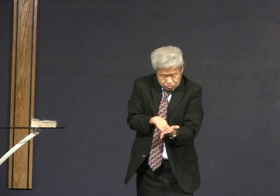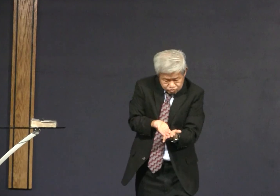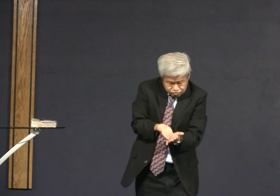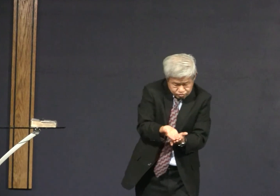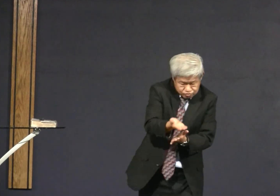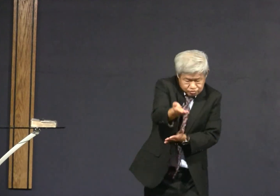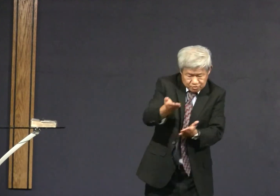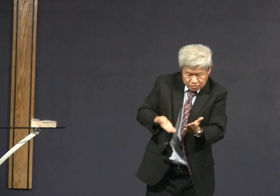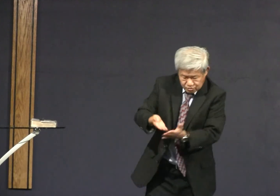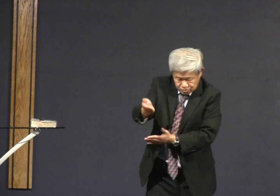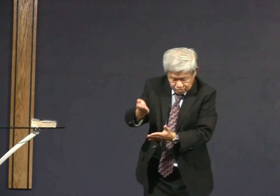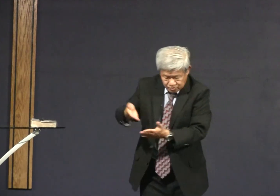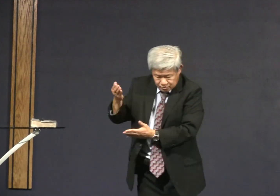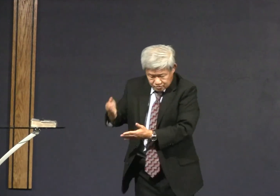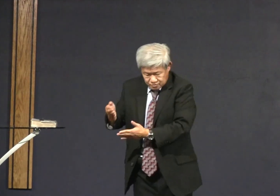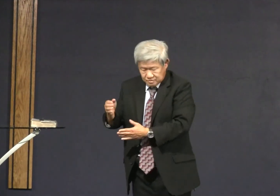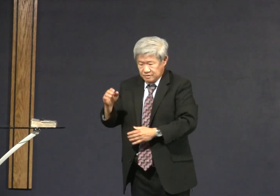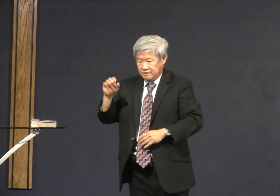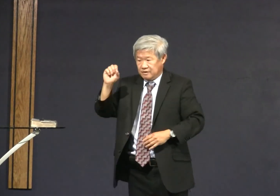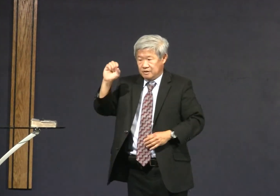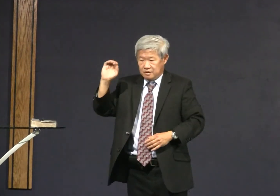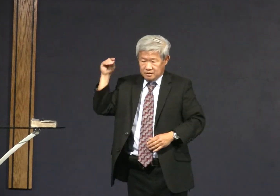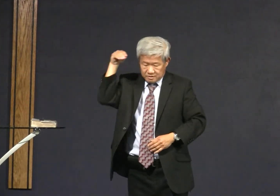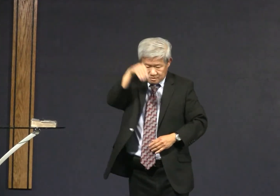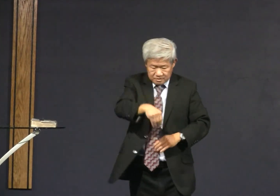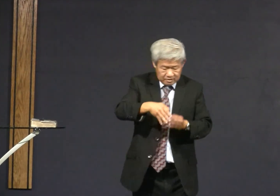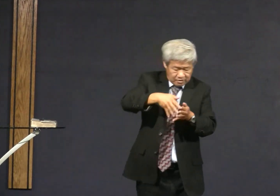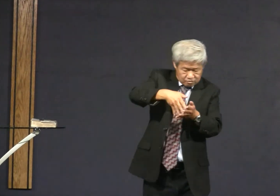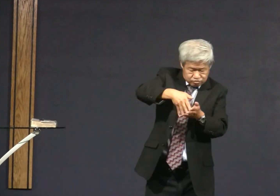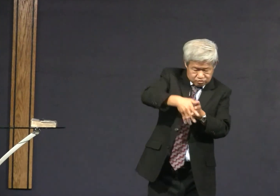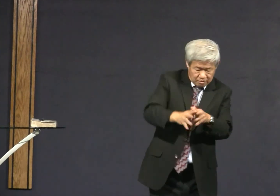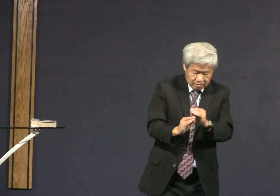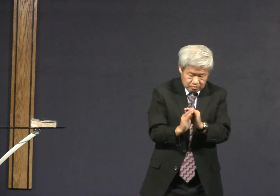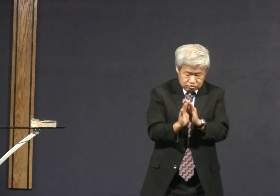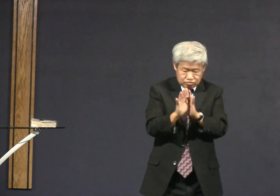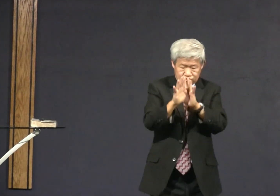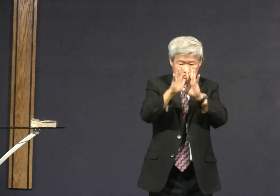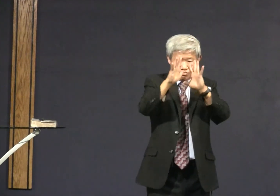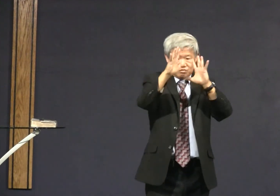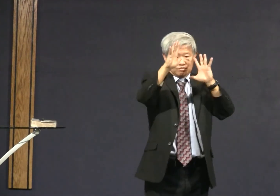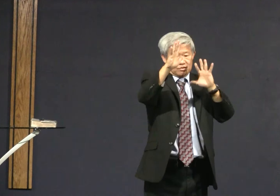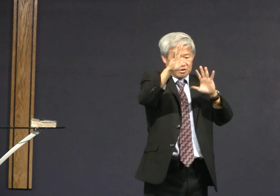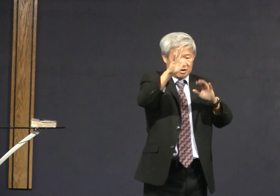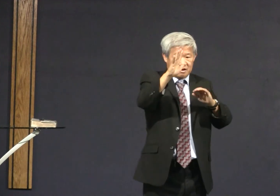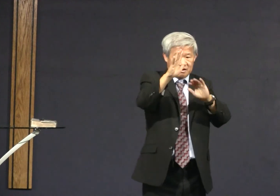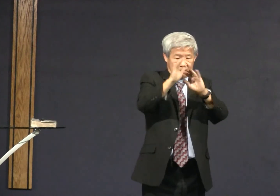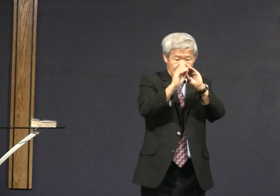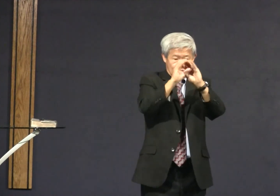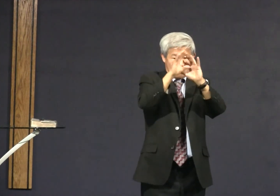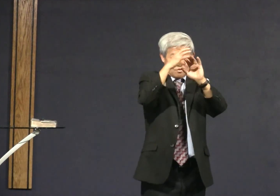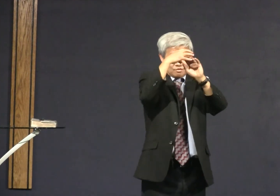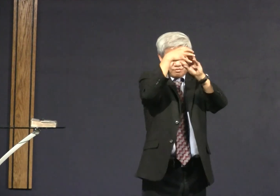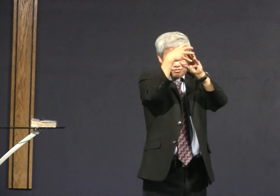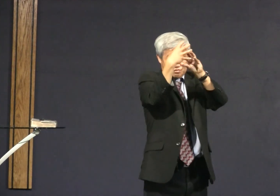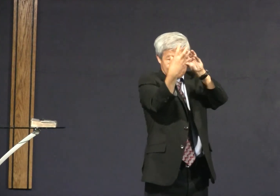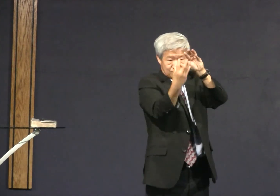and the fourth part of the carol is the good ground seed falls memories